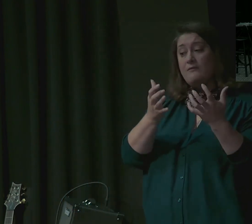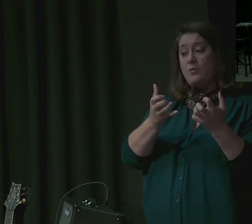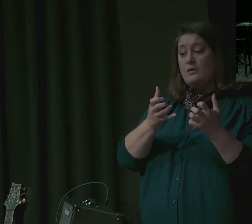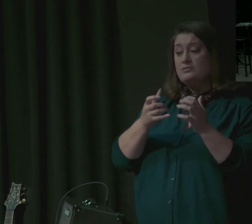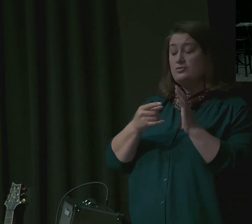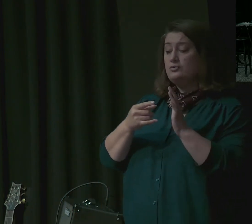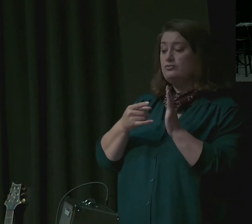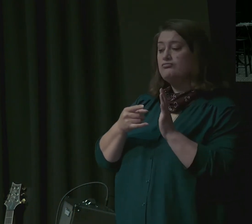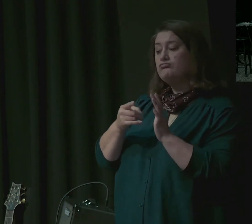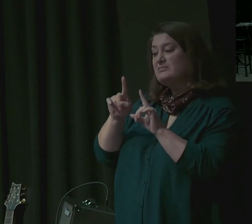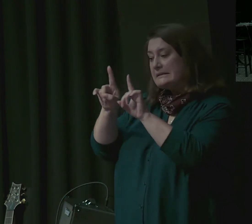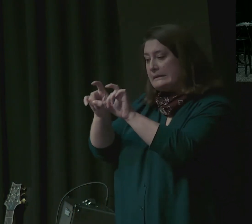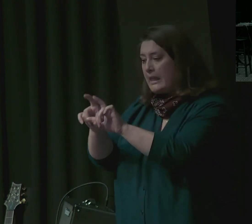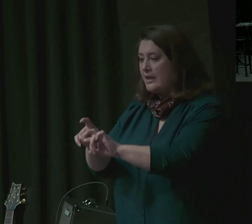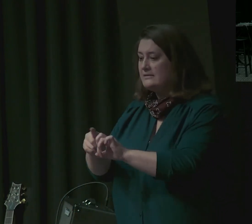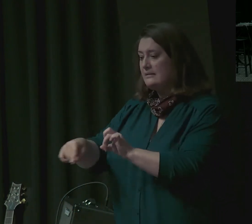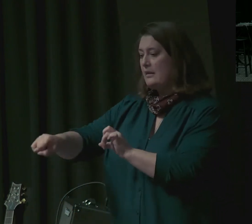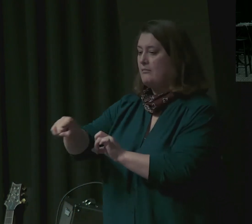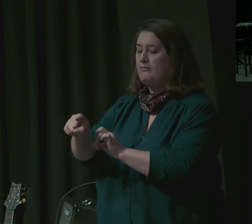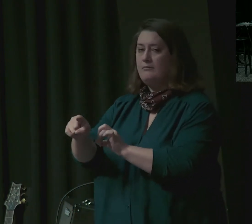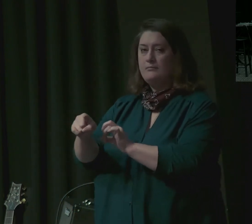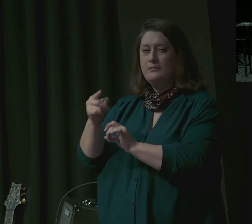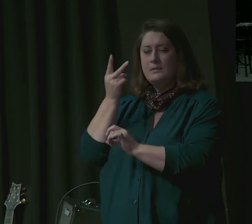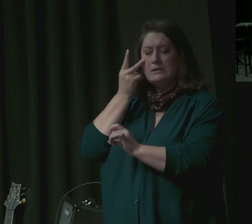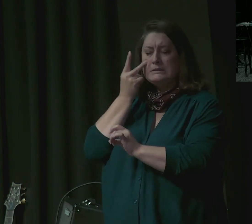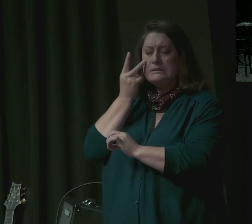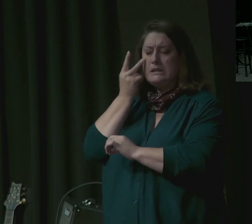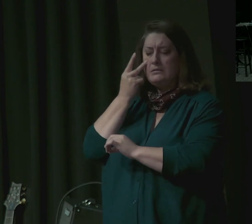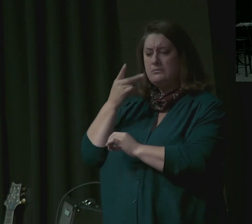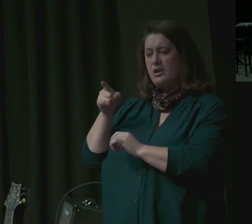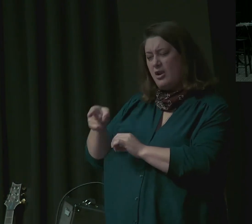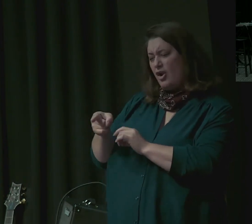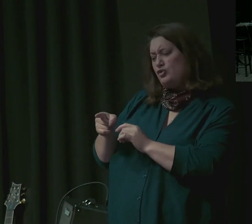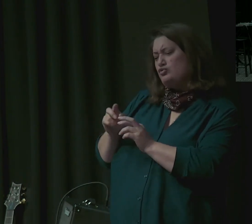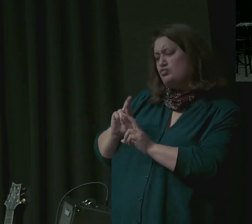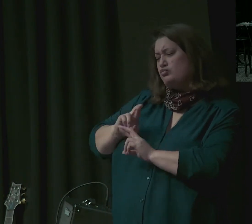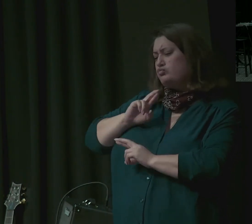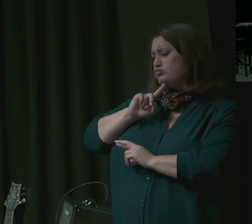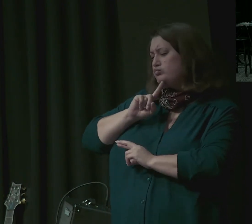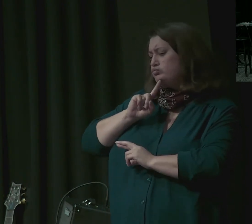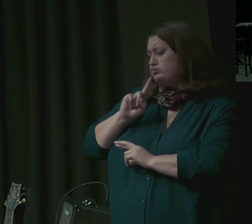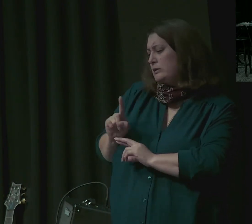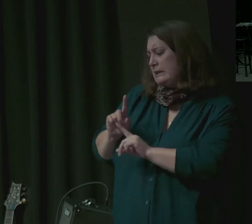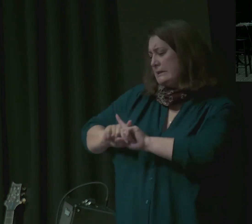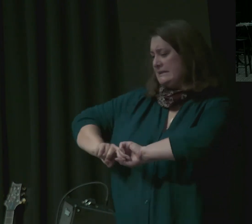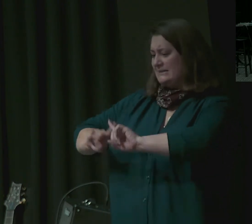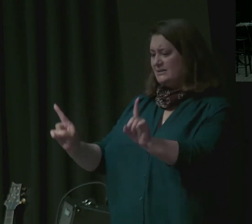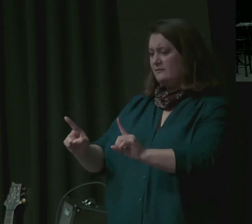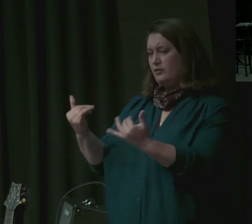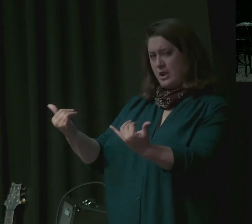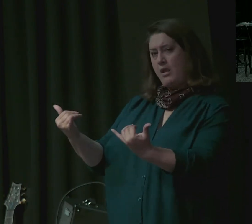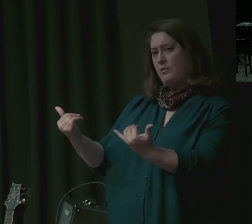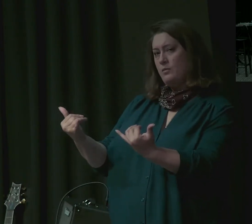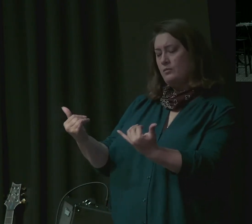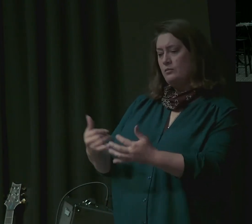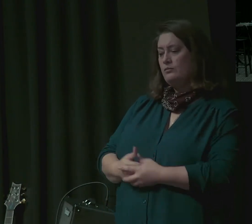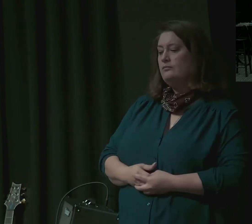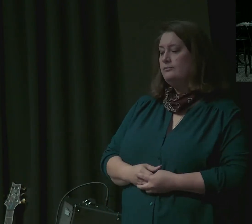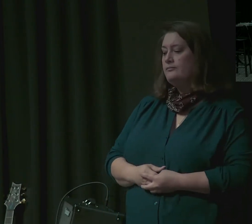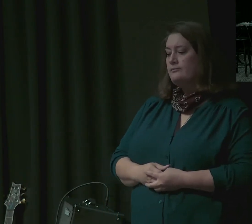And so the brothers are going to be tested in this and the next chapter, this one, on their jealousy and in the